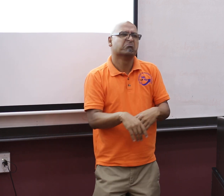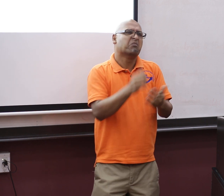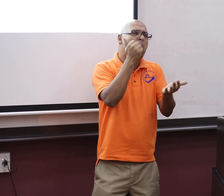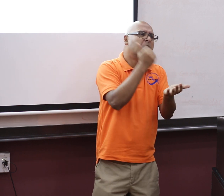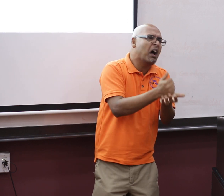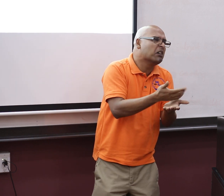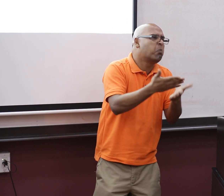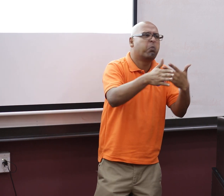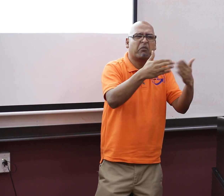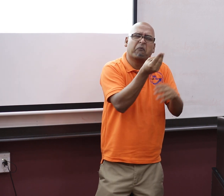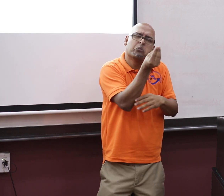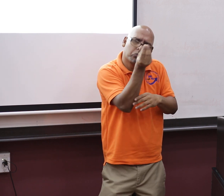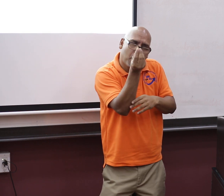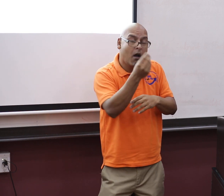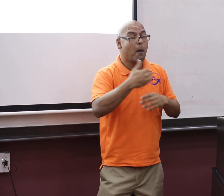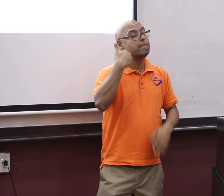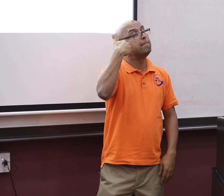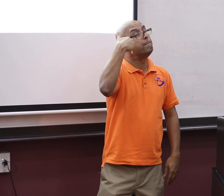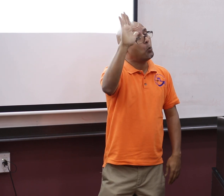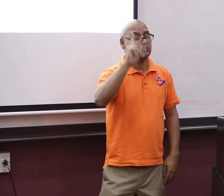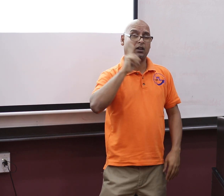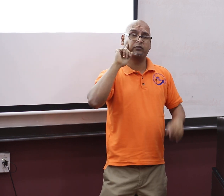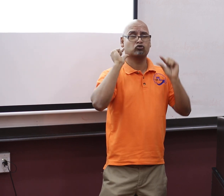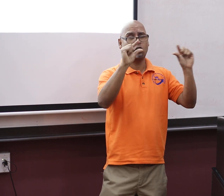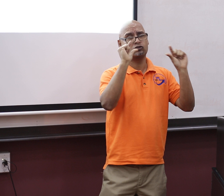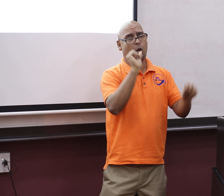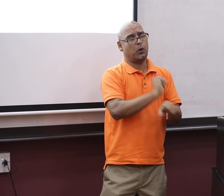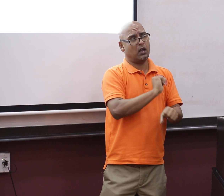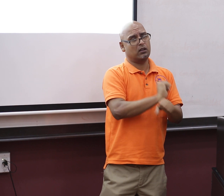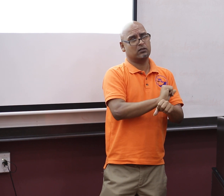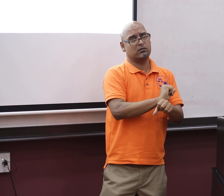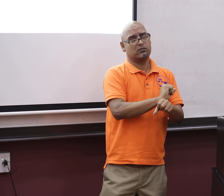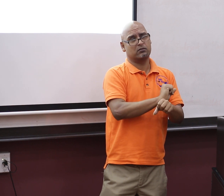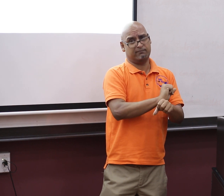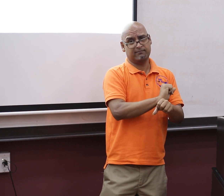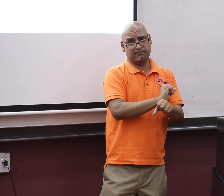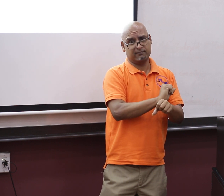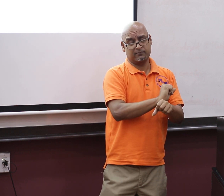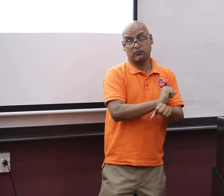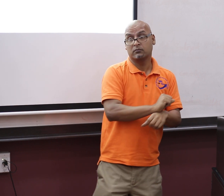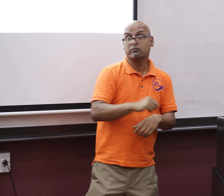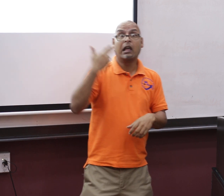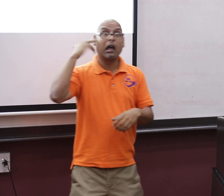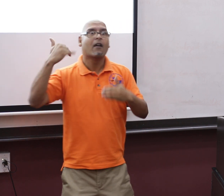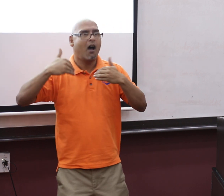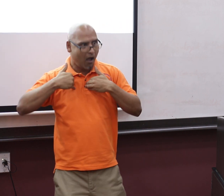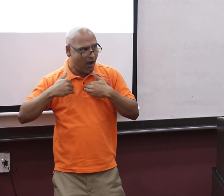in grocery stores, packing bags. Very few people have office jobs, or other kinds of jobs. Almost everyone was